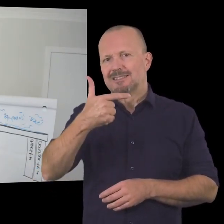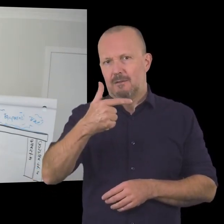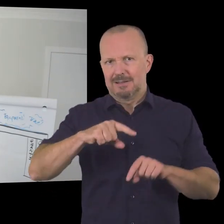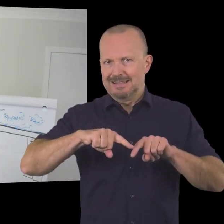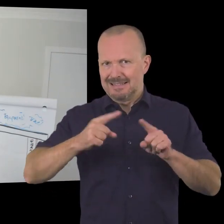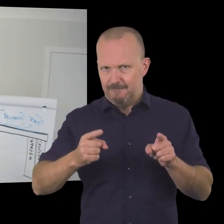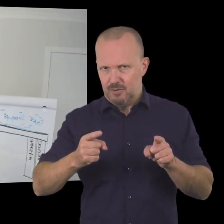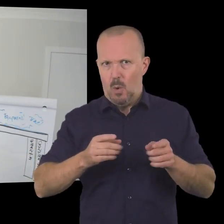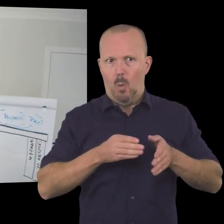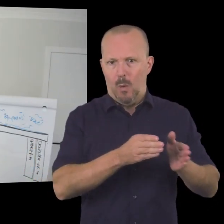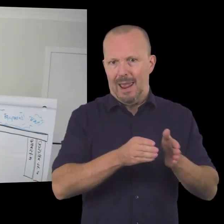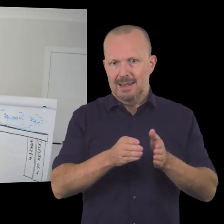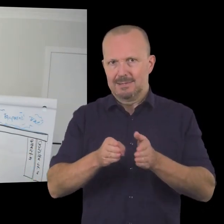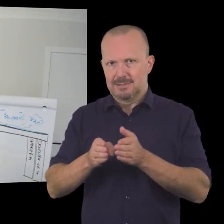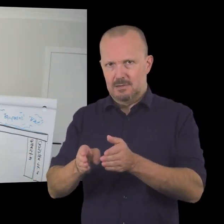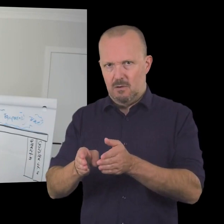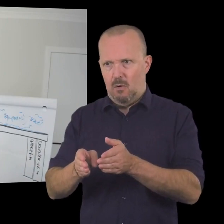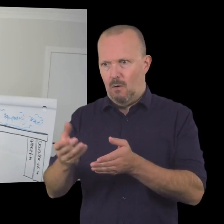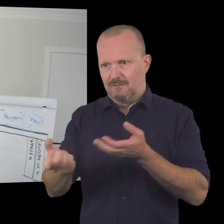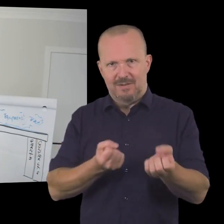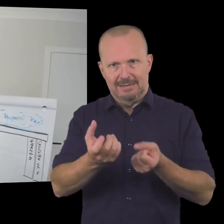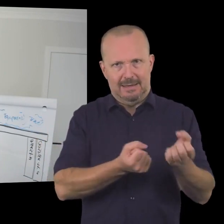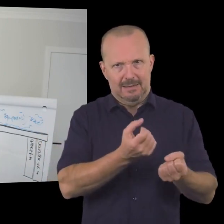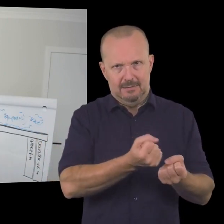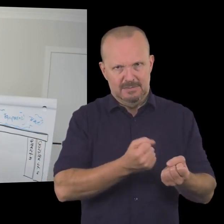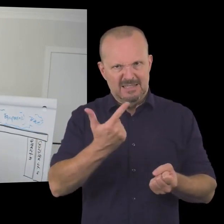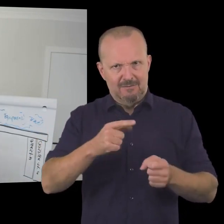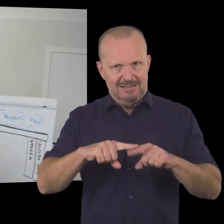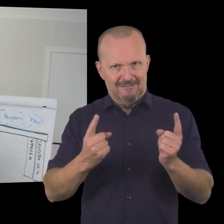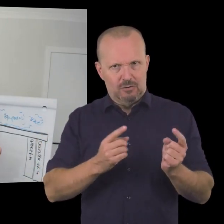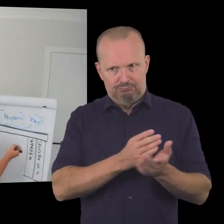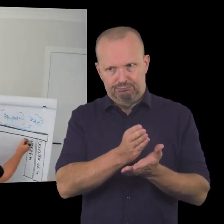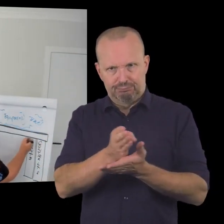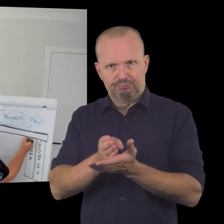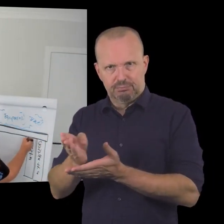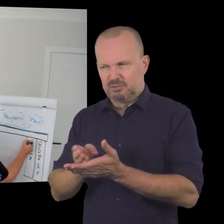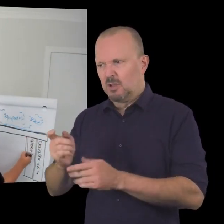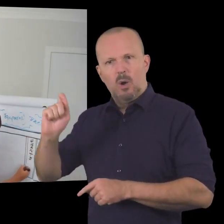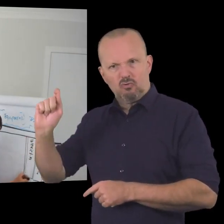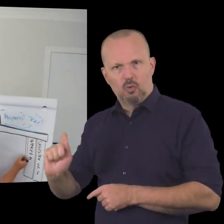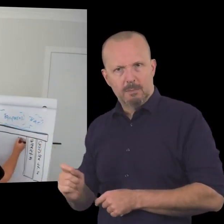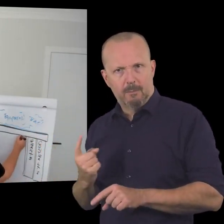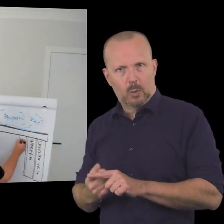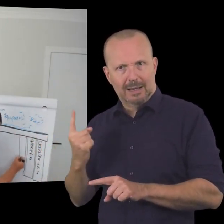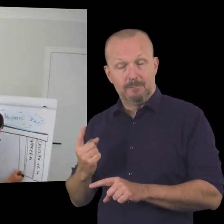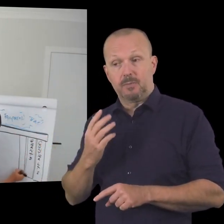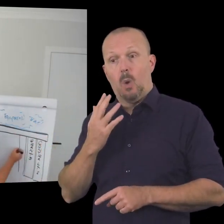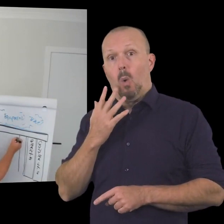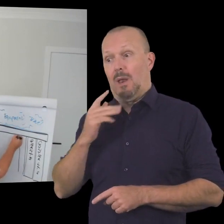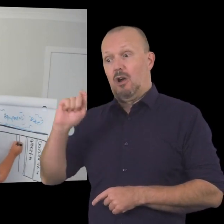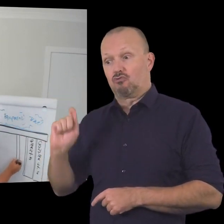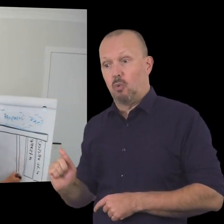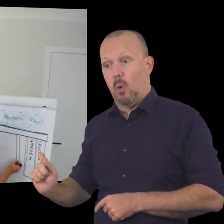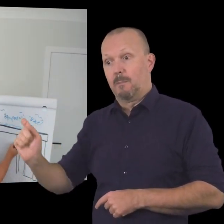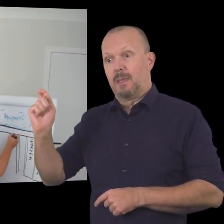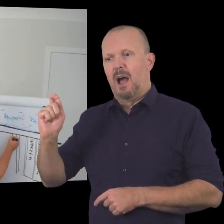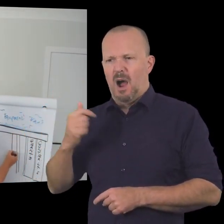uh can tap into to raise the funds that you need to operate so i'm going to draw these up very quickly uh and i need